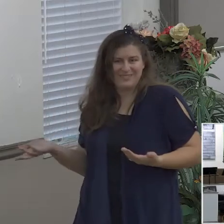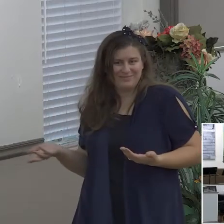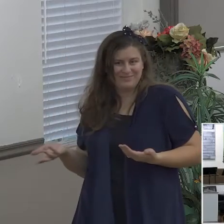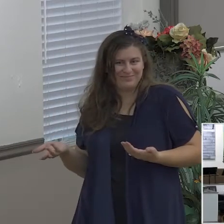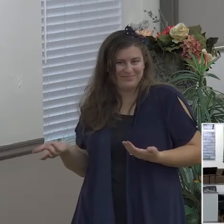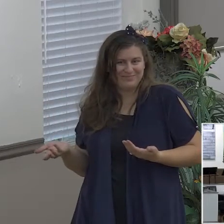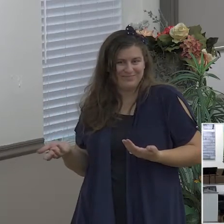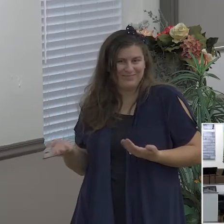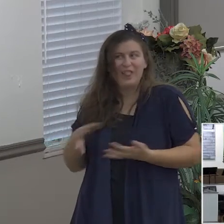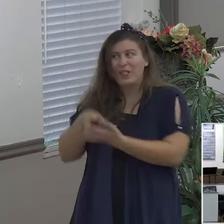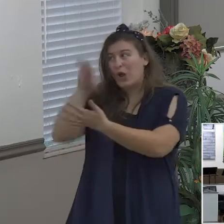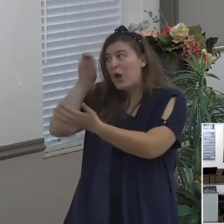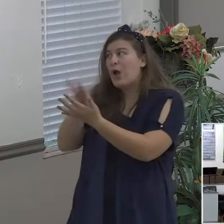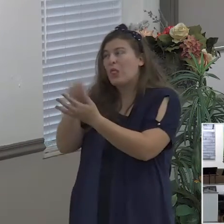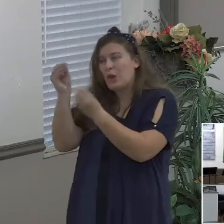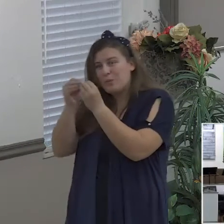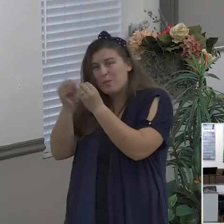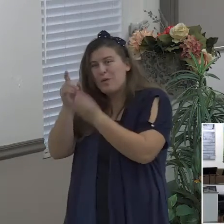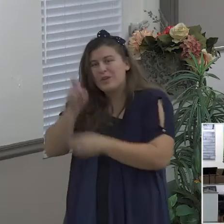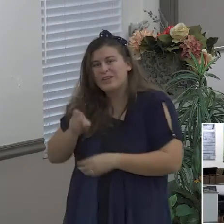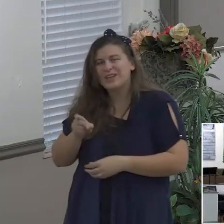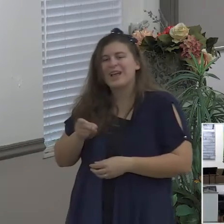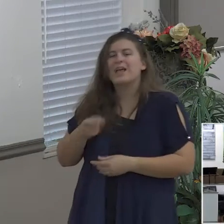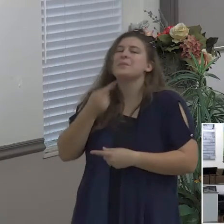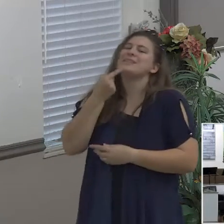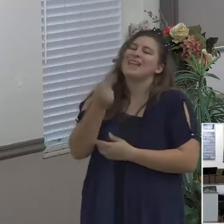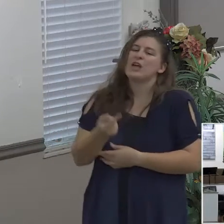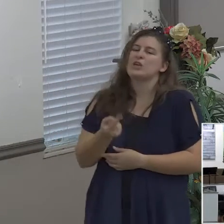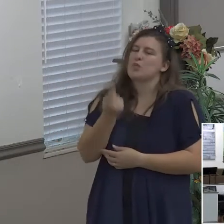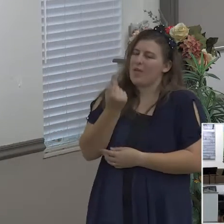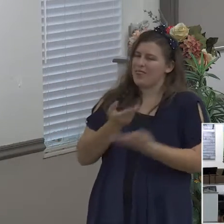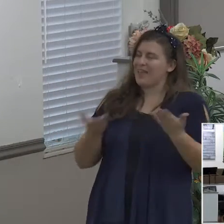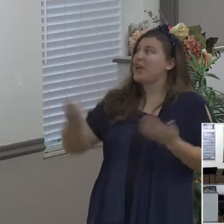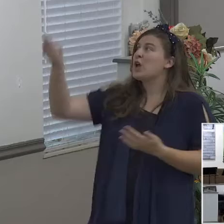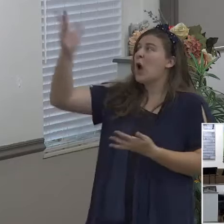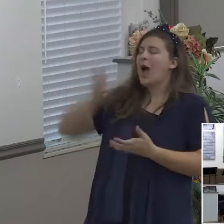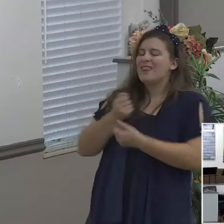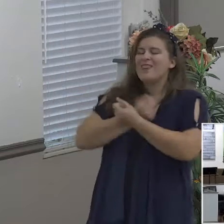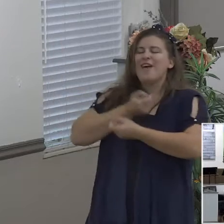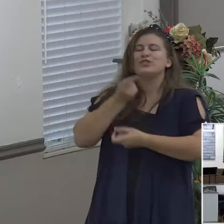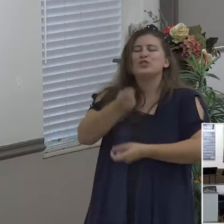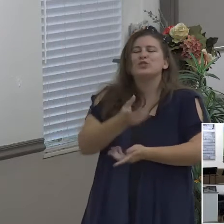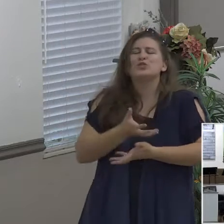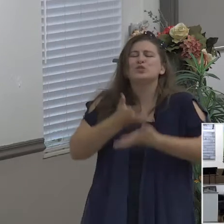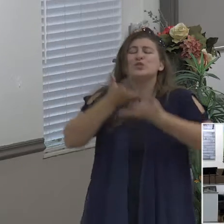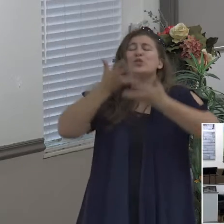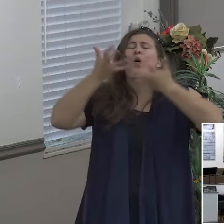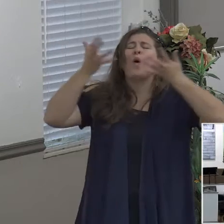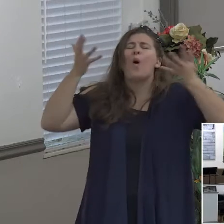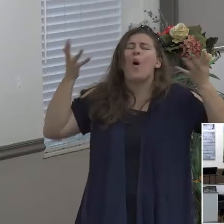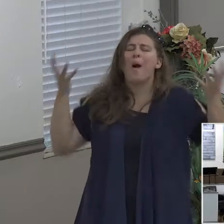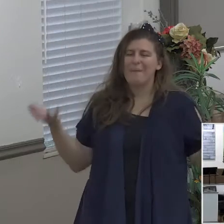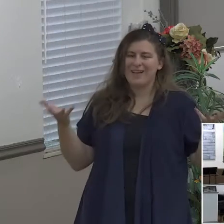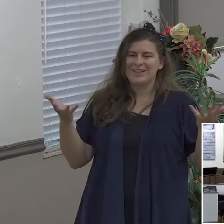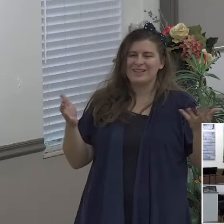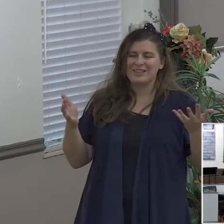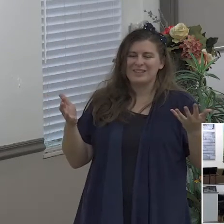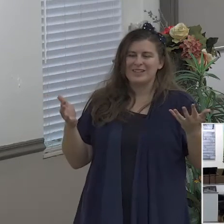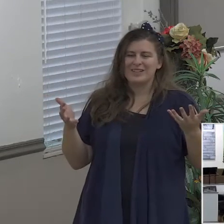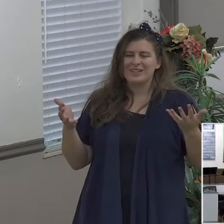much he loves you so much he sacrificed his only